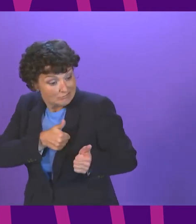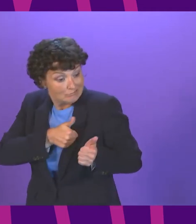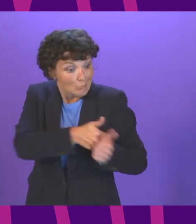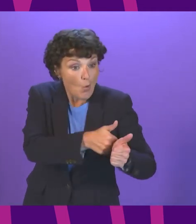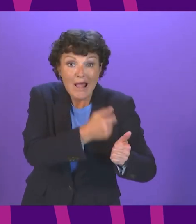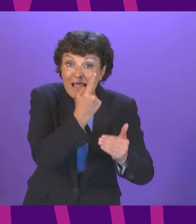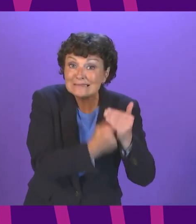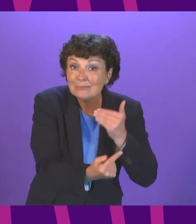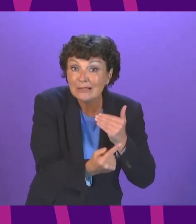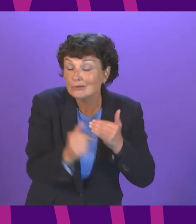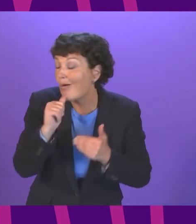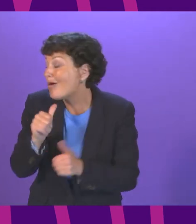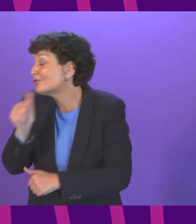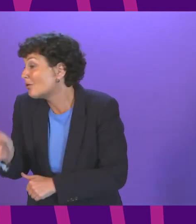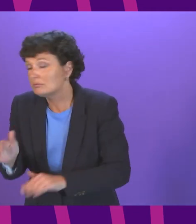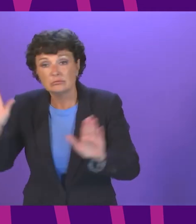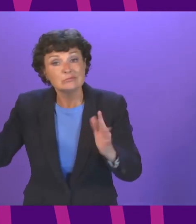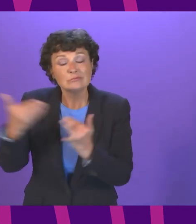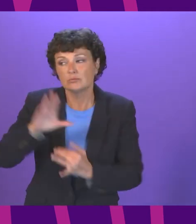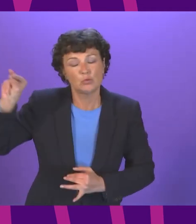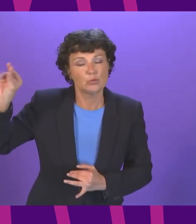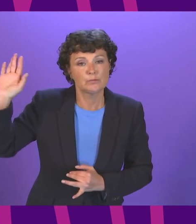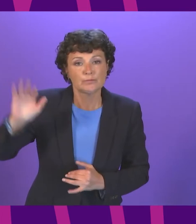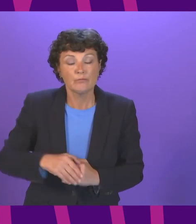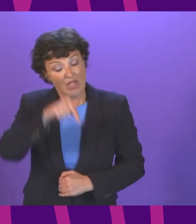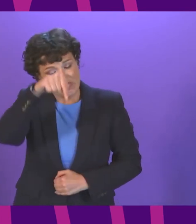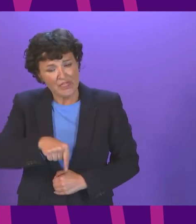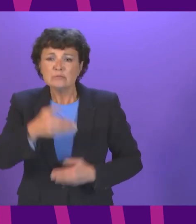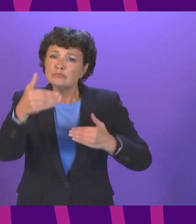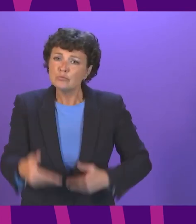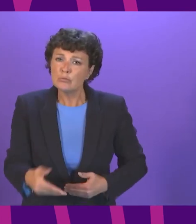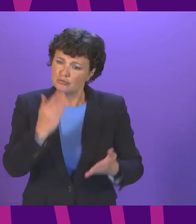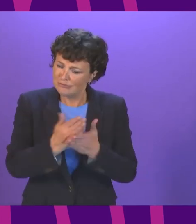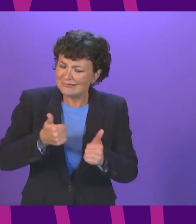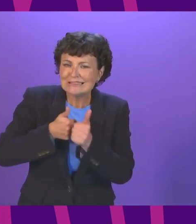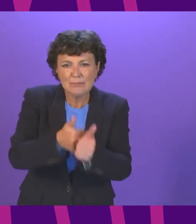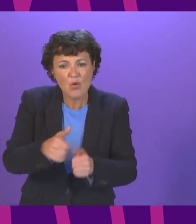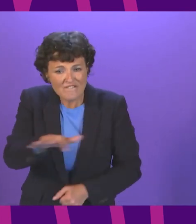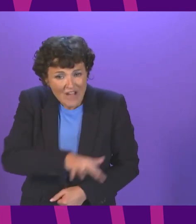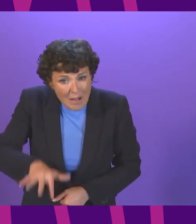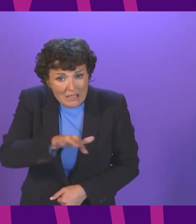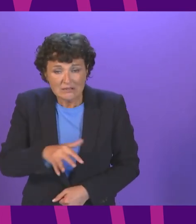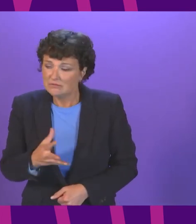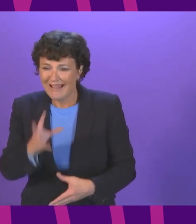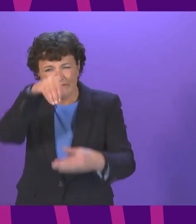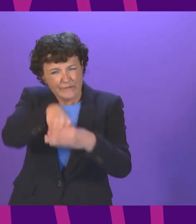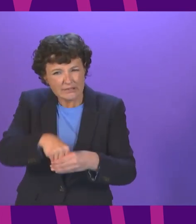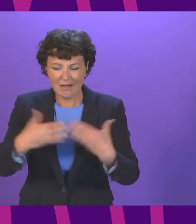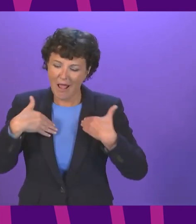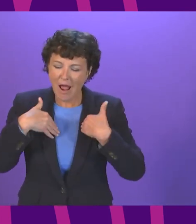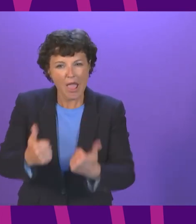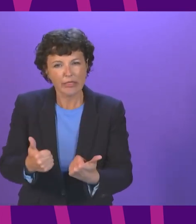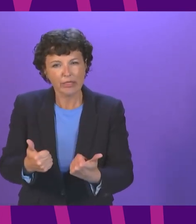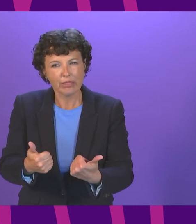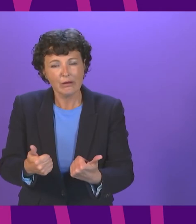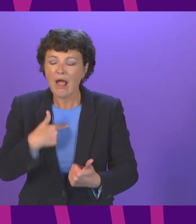no sorry I've got to make progress this is a programme for COVID recovery supporting families and investing in our health recovery